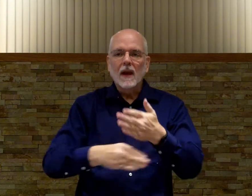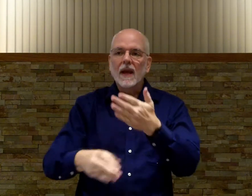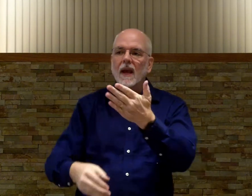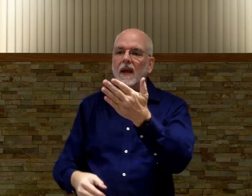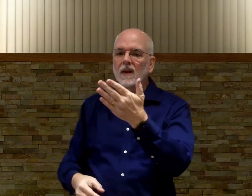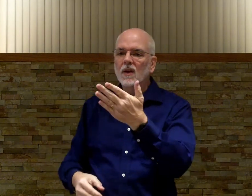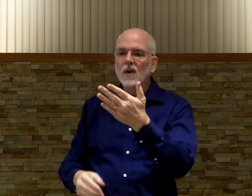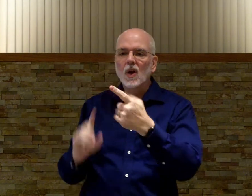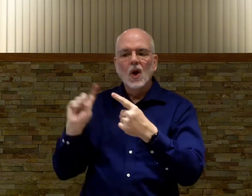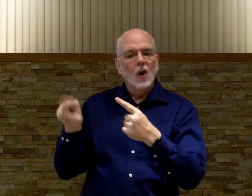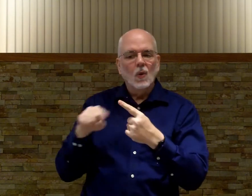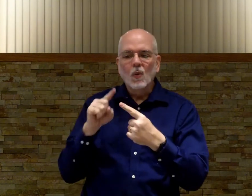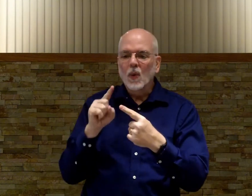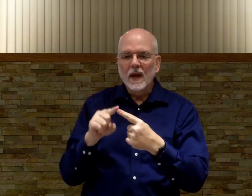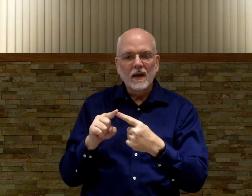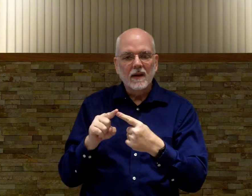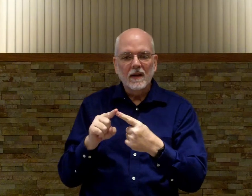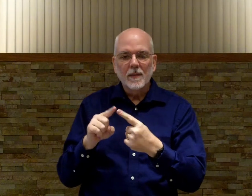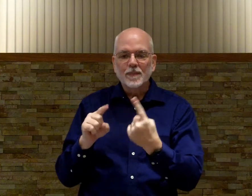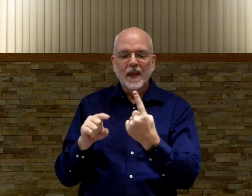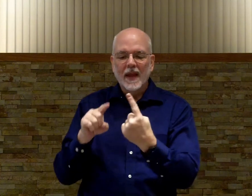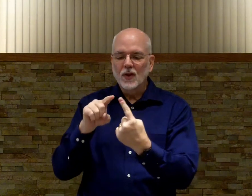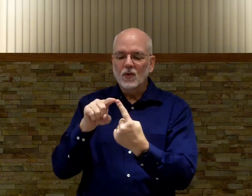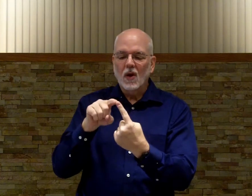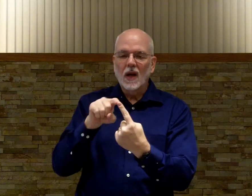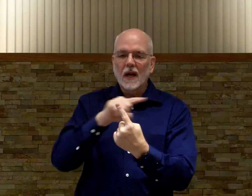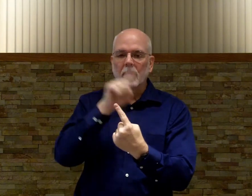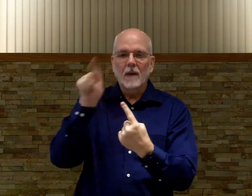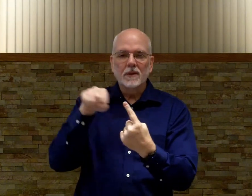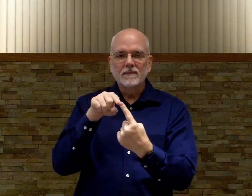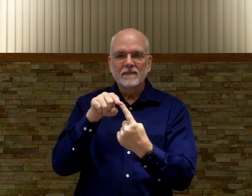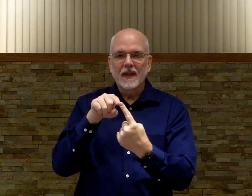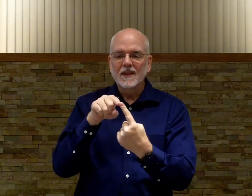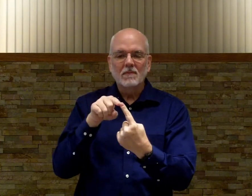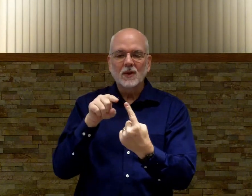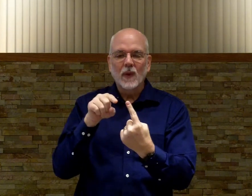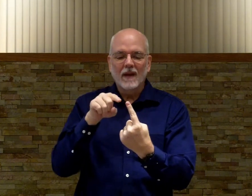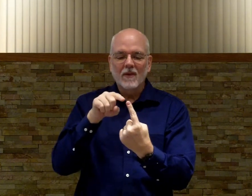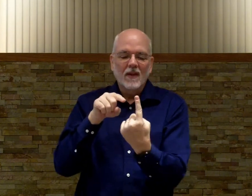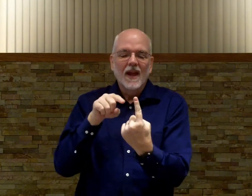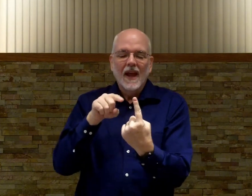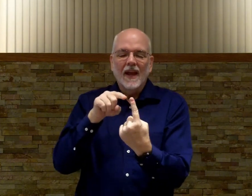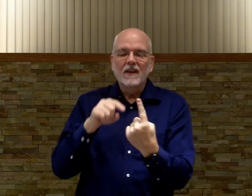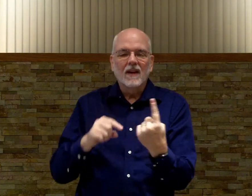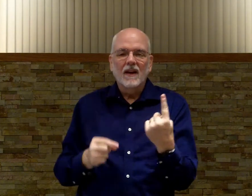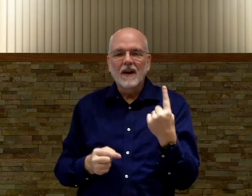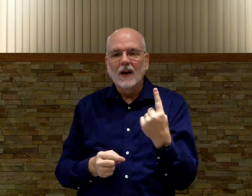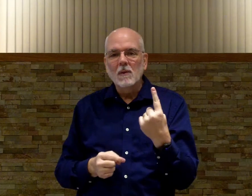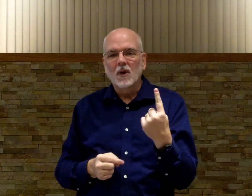my hand when and just roll a lollipop it's the best way i and i remember